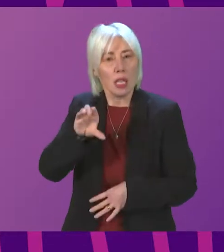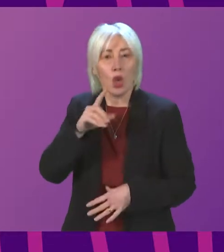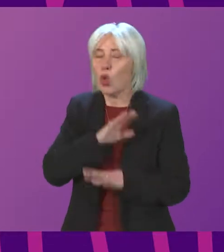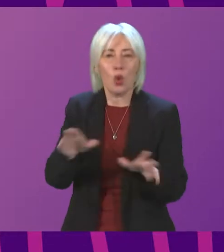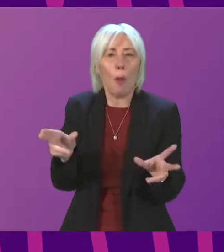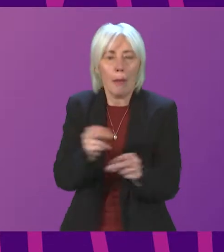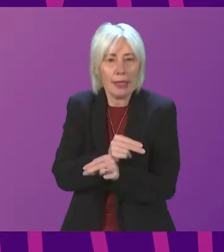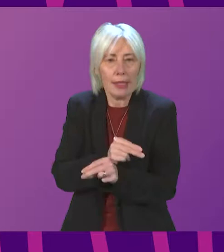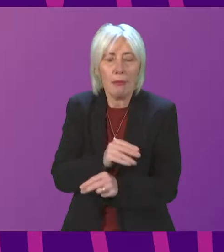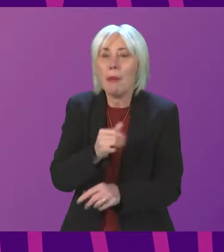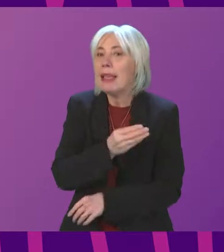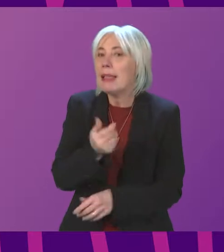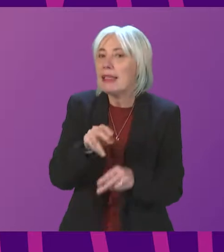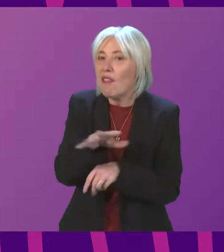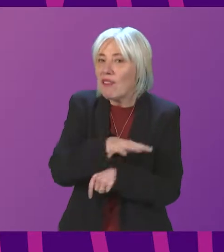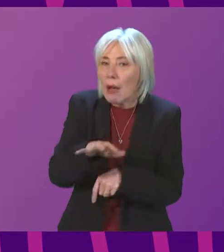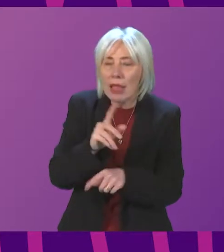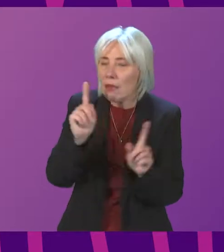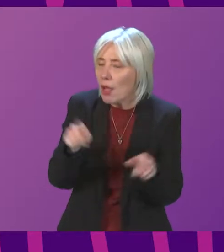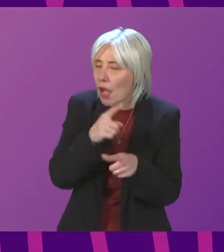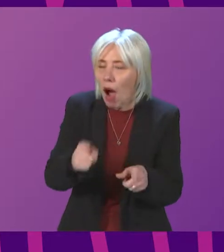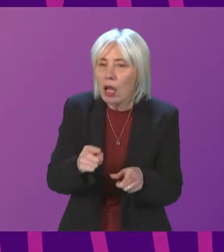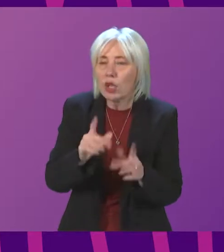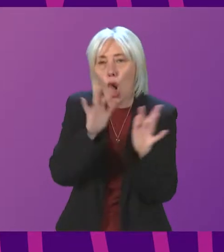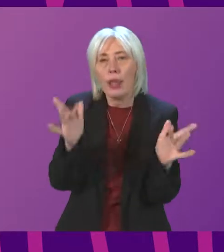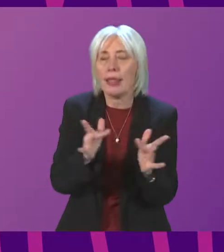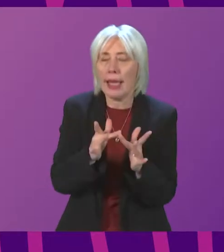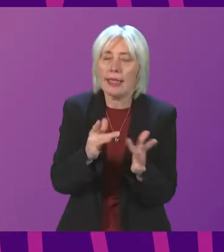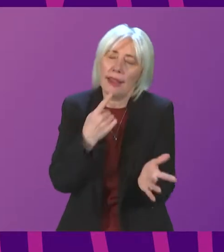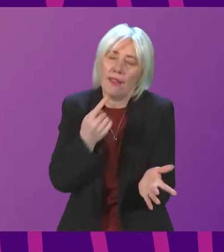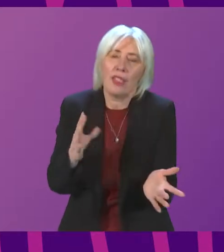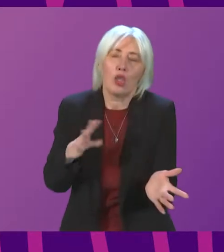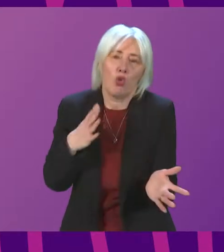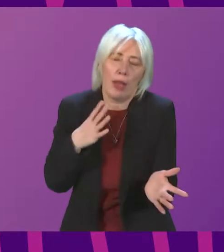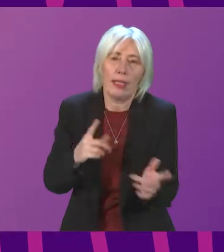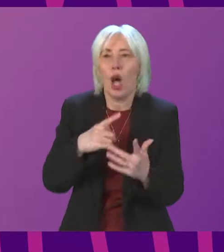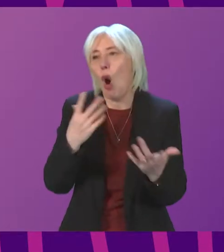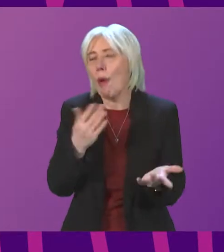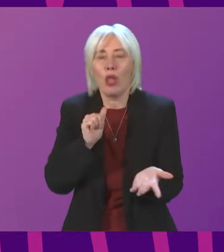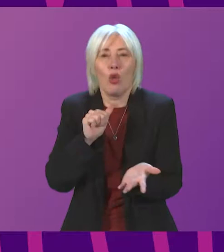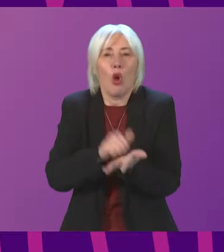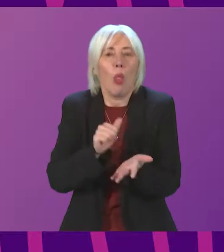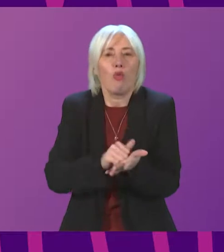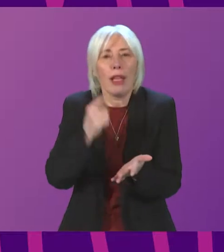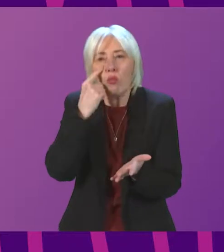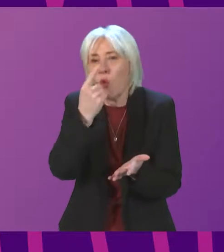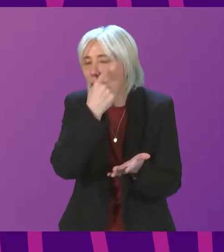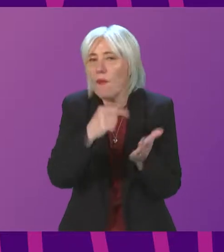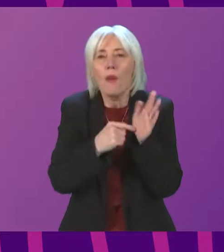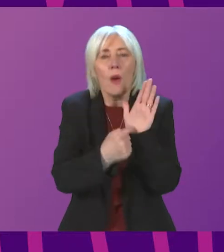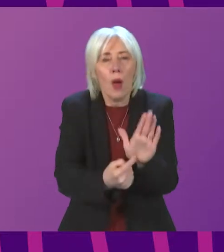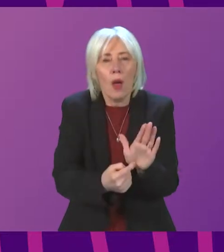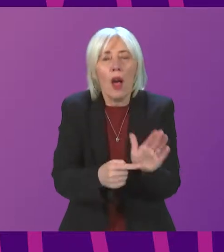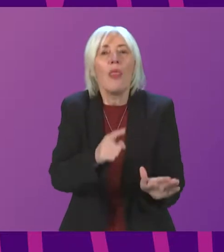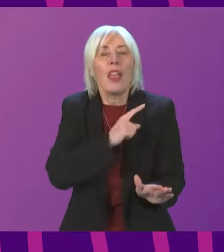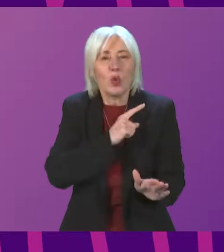that some families might not be able to apply online, as I alluded to in a previous answer, or have the required identity proofs to do so. That is